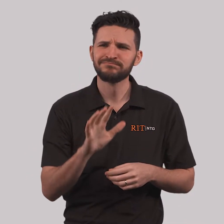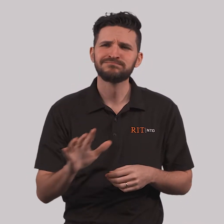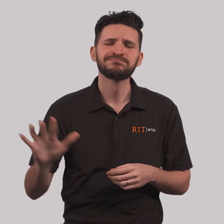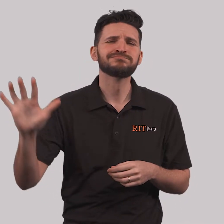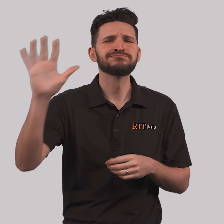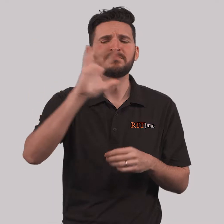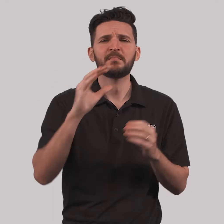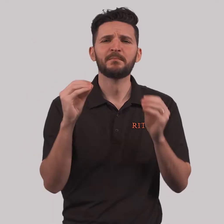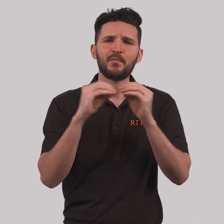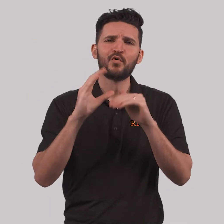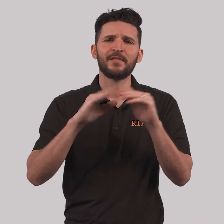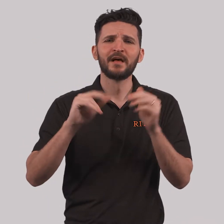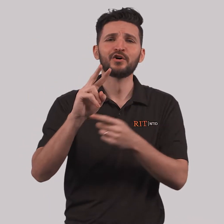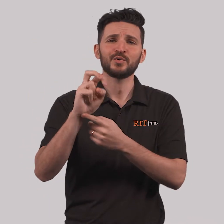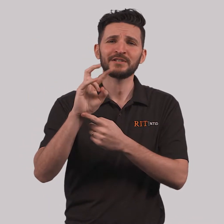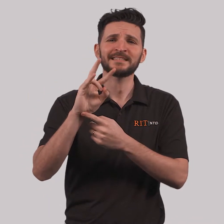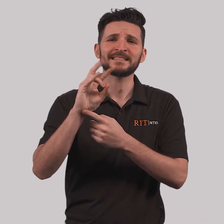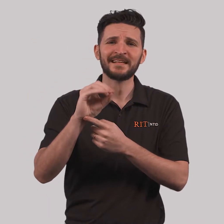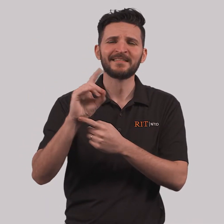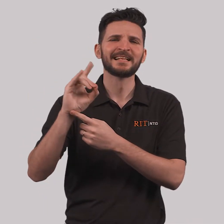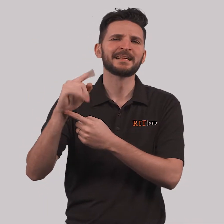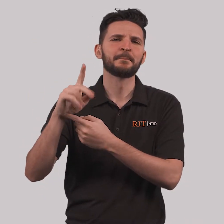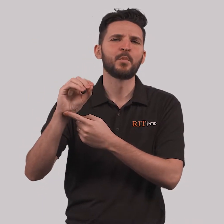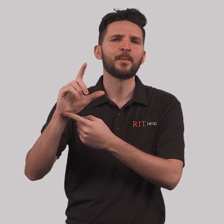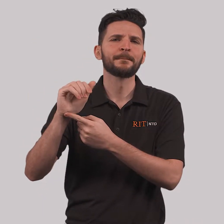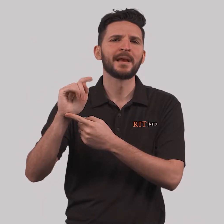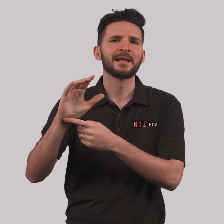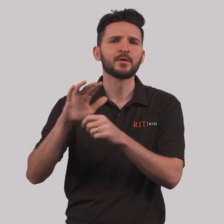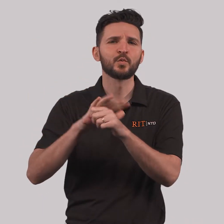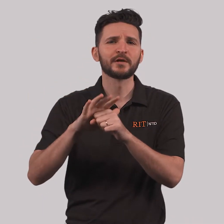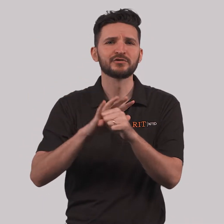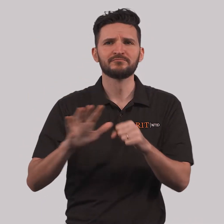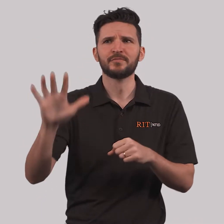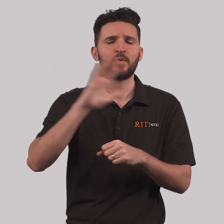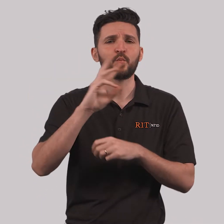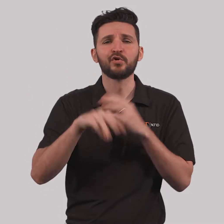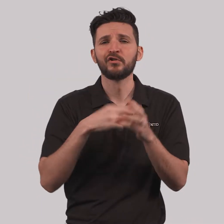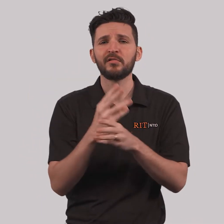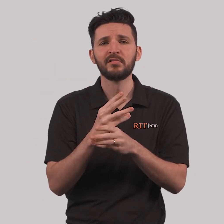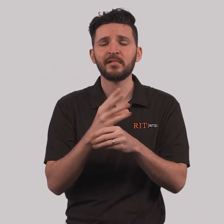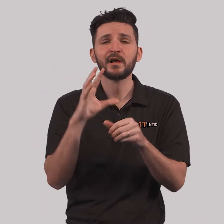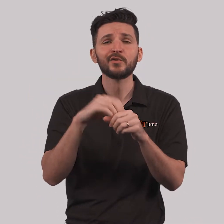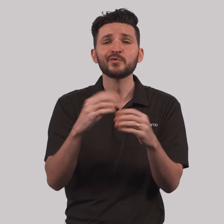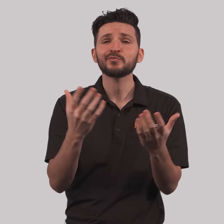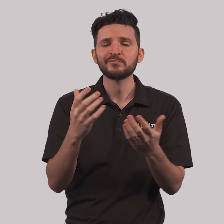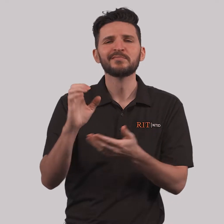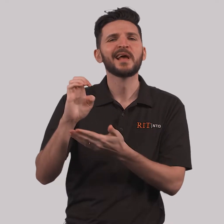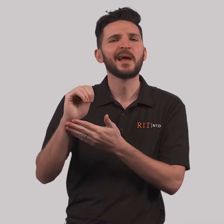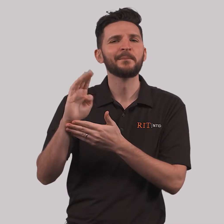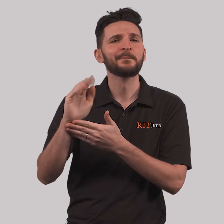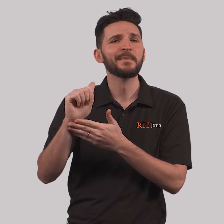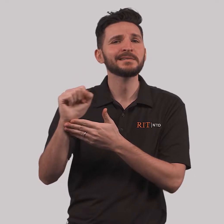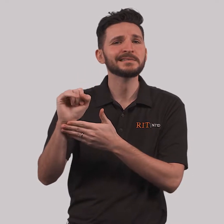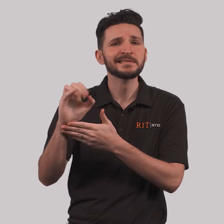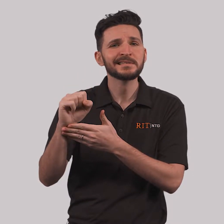The U.S. of State represents the United States at more than 270 diplomatic locations around the world,